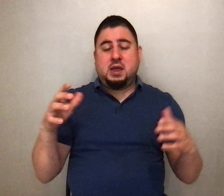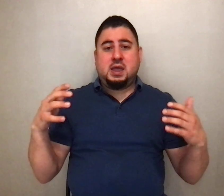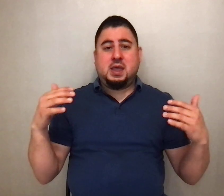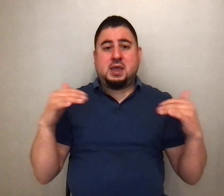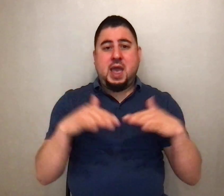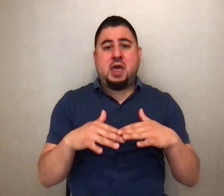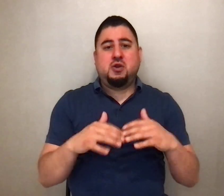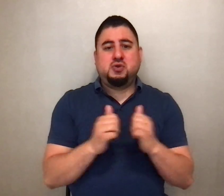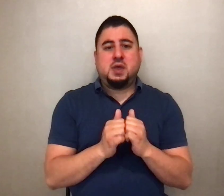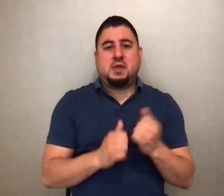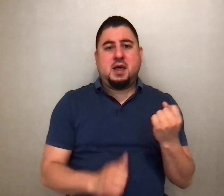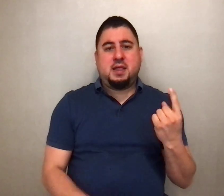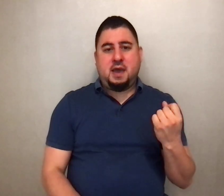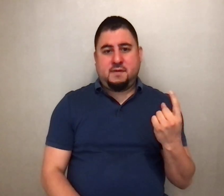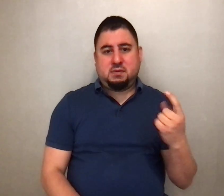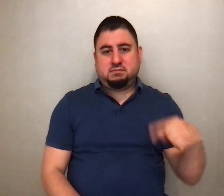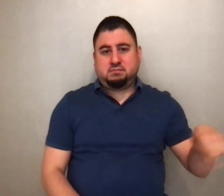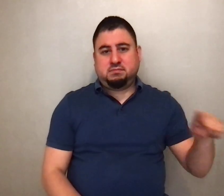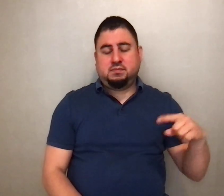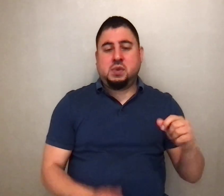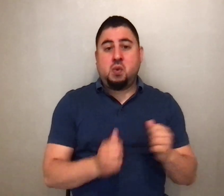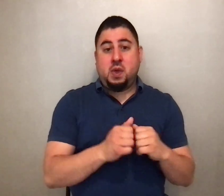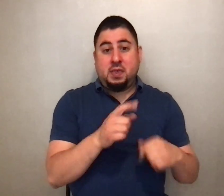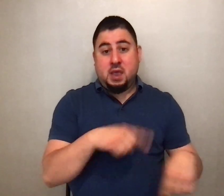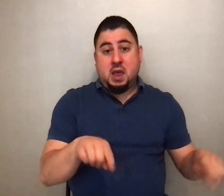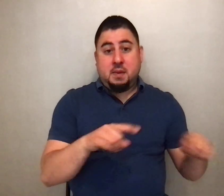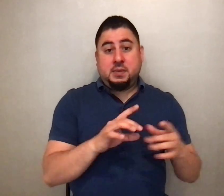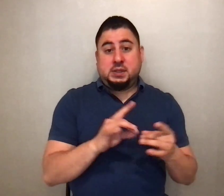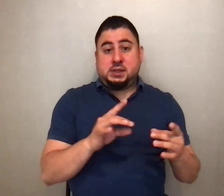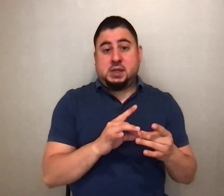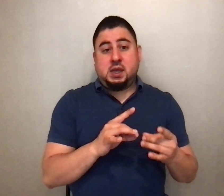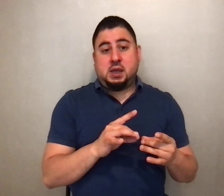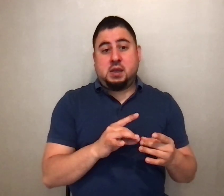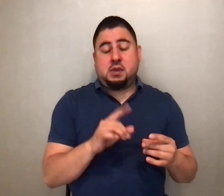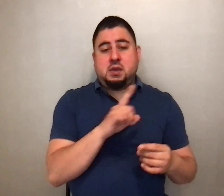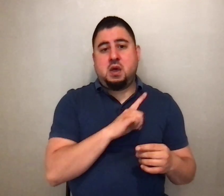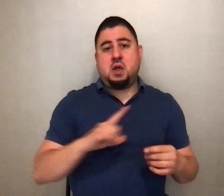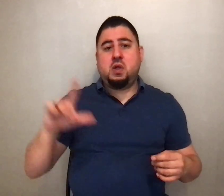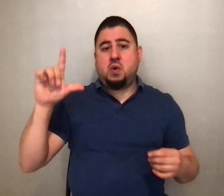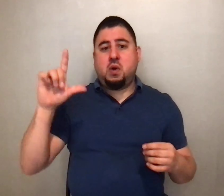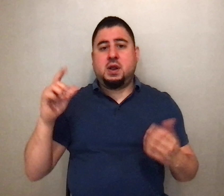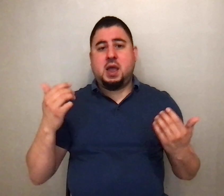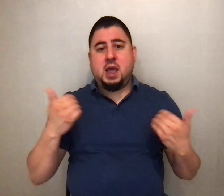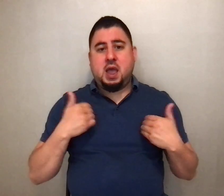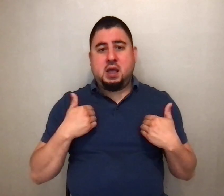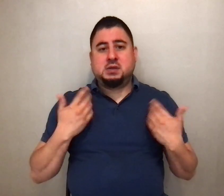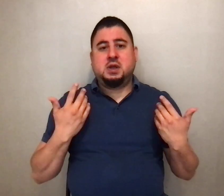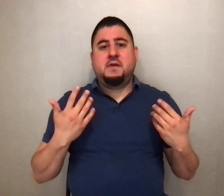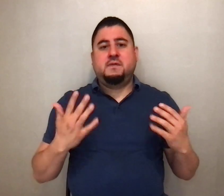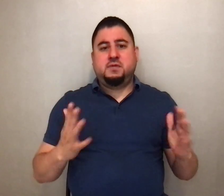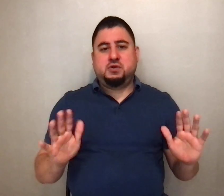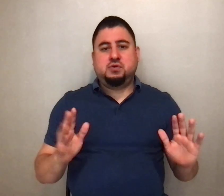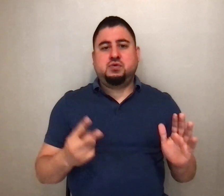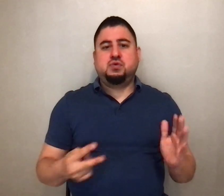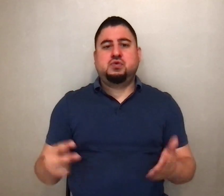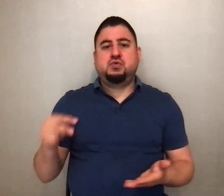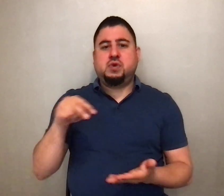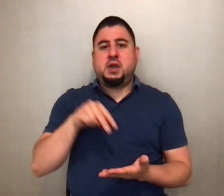eleven and those with them who were saying, The Lord has truly been raised and has appeared to